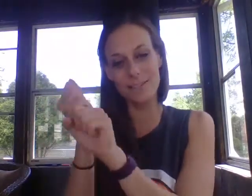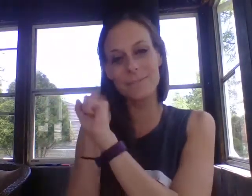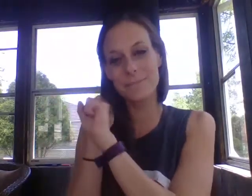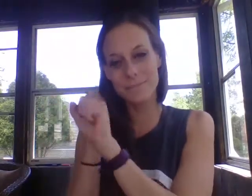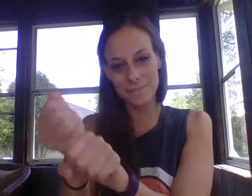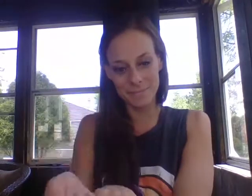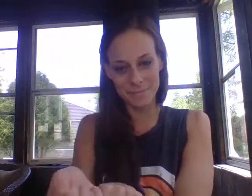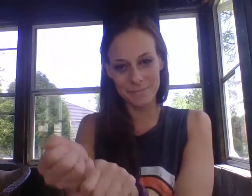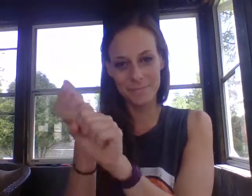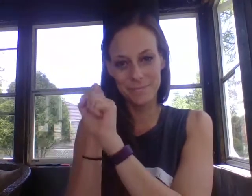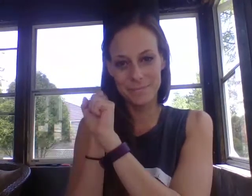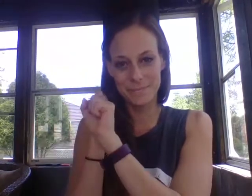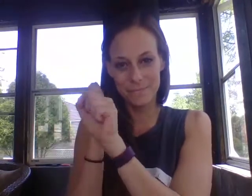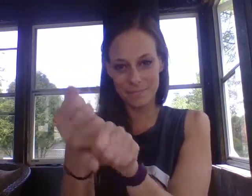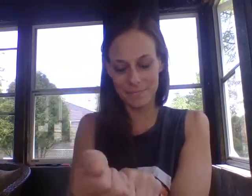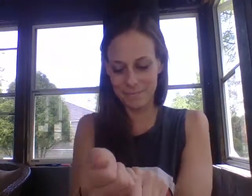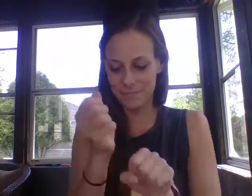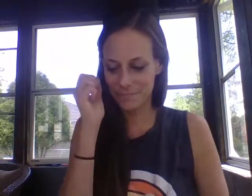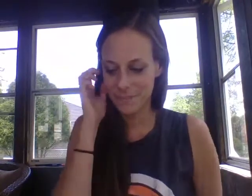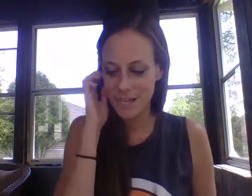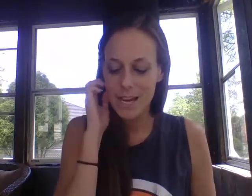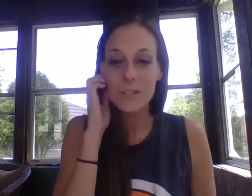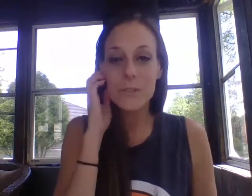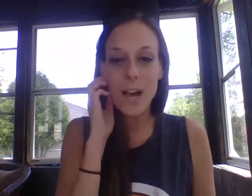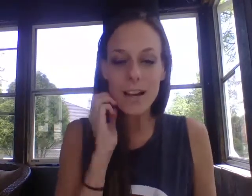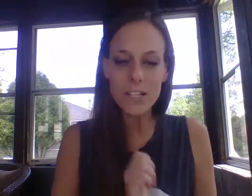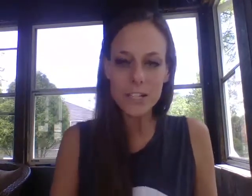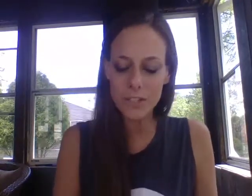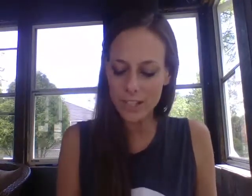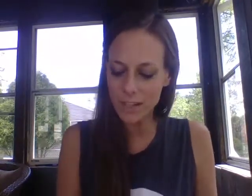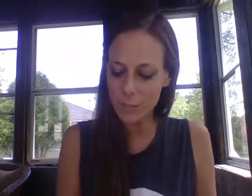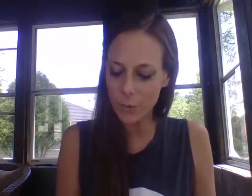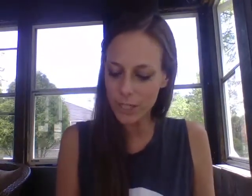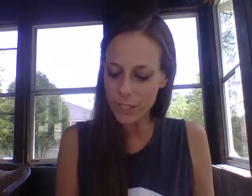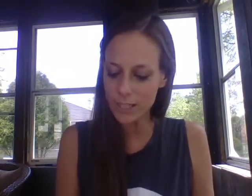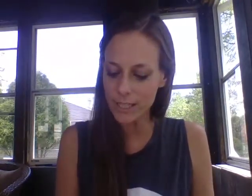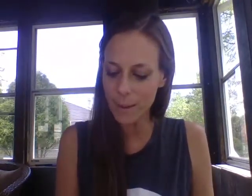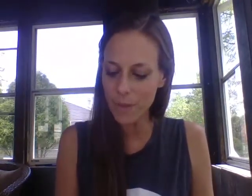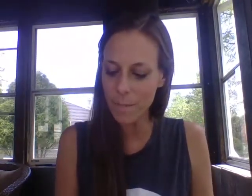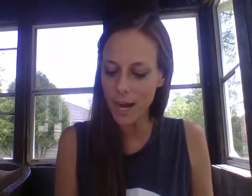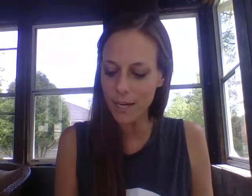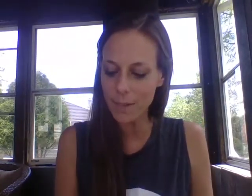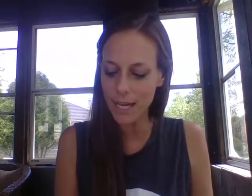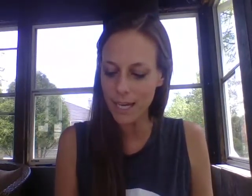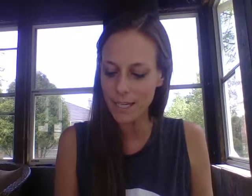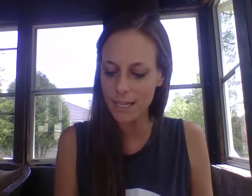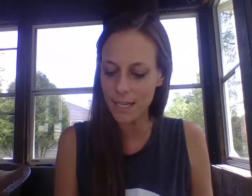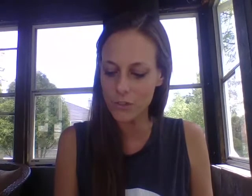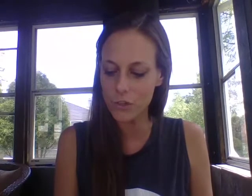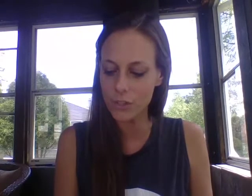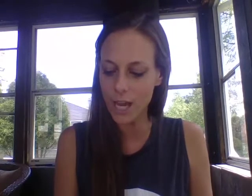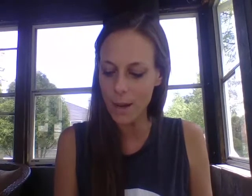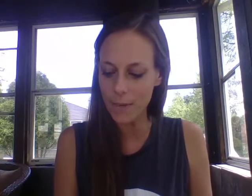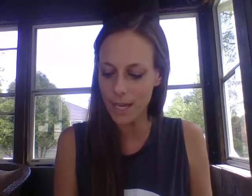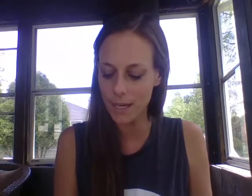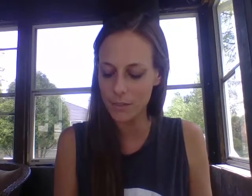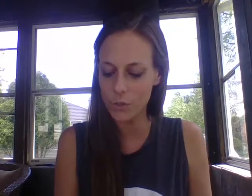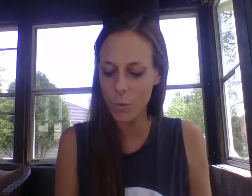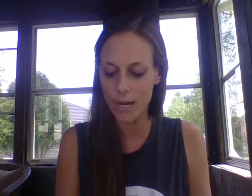soccer is our next sport you're gonna tap the bottom hand against your top hand twice